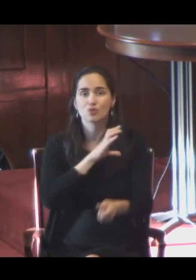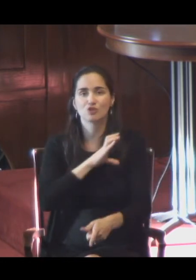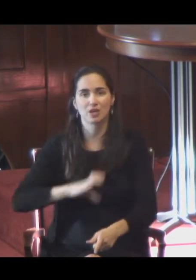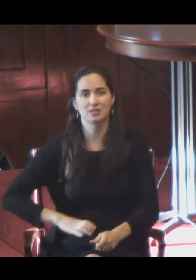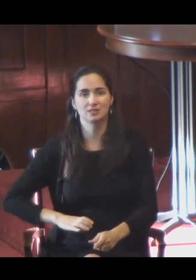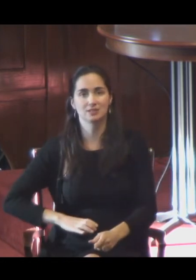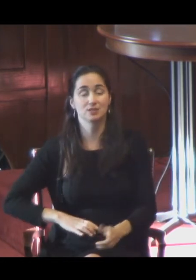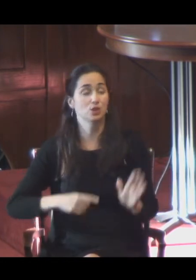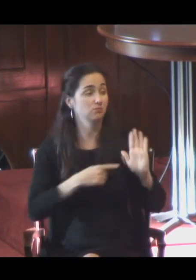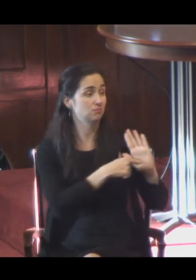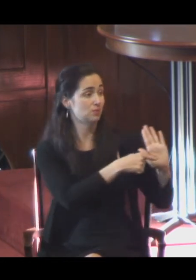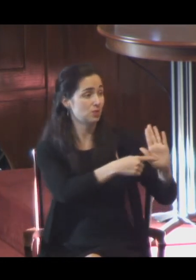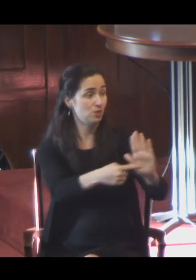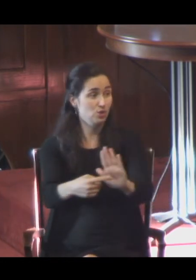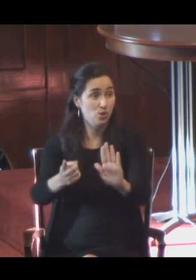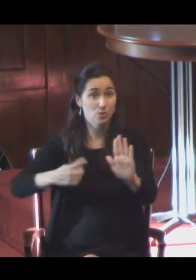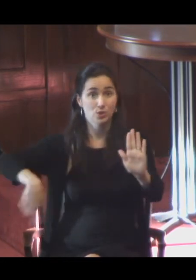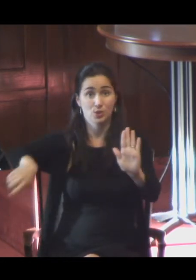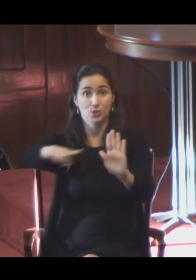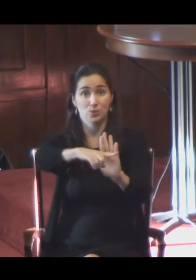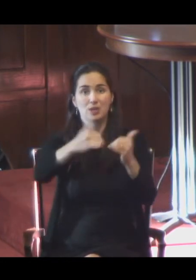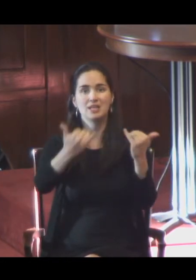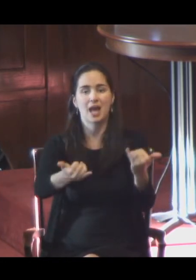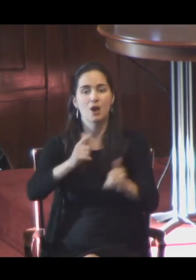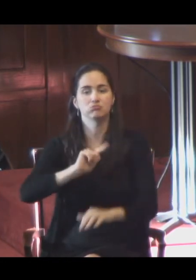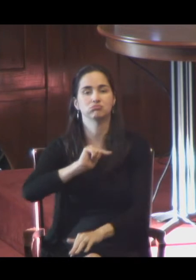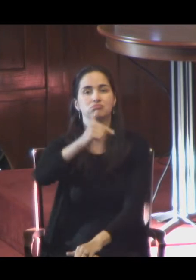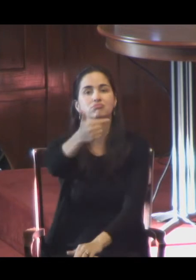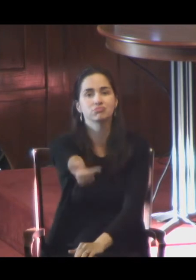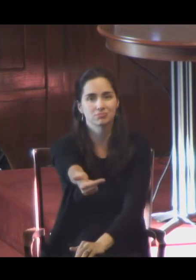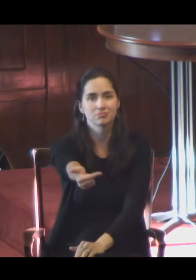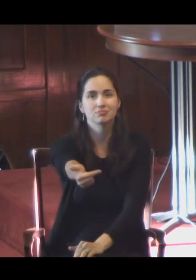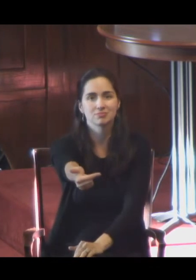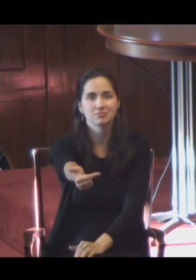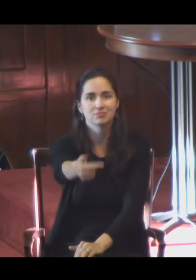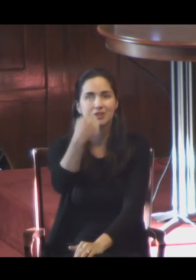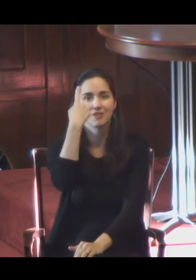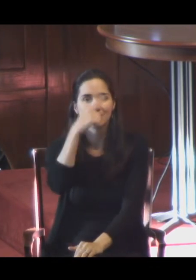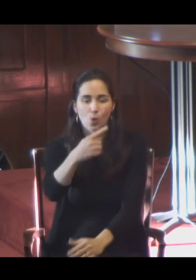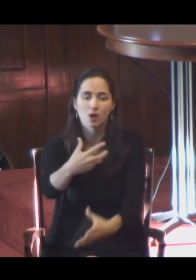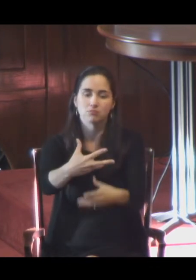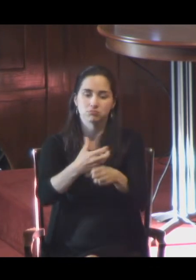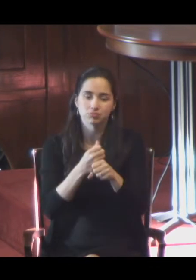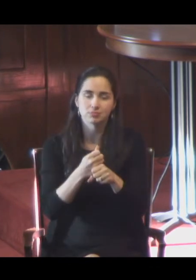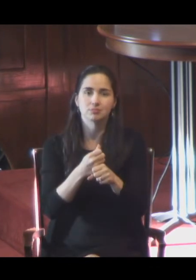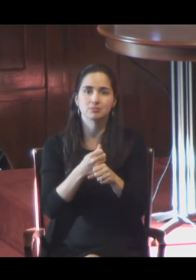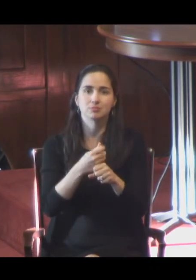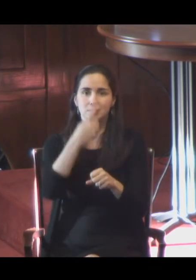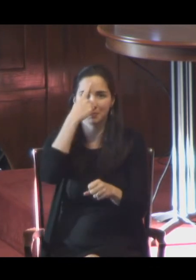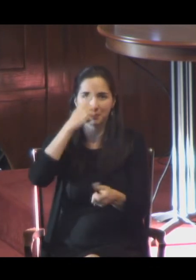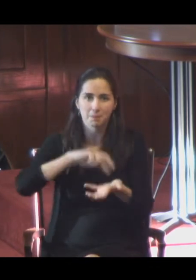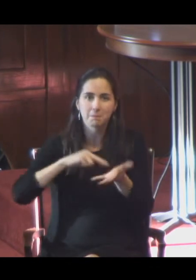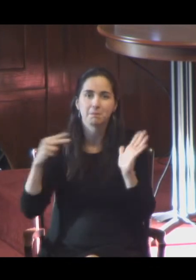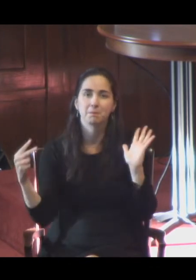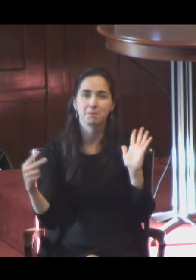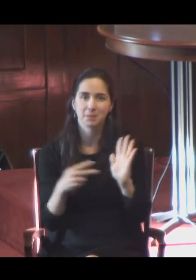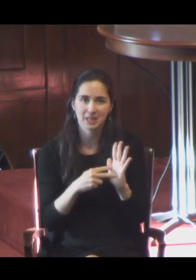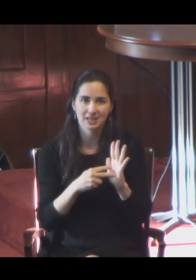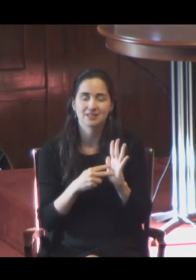You need to present your half of the piece for there to be meaning. This isn't us expressing ourselves. This is us breaking our